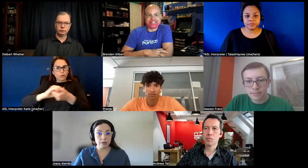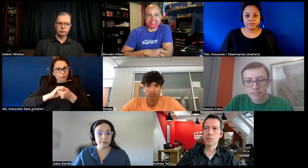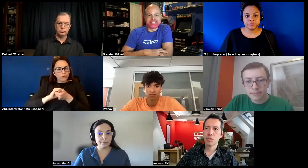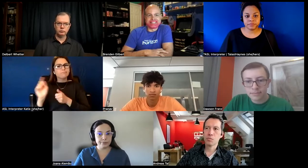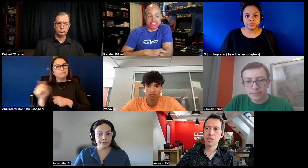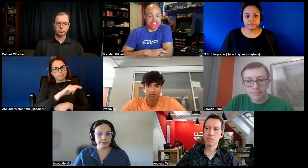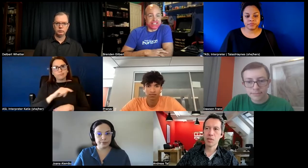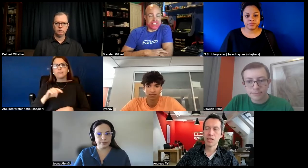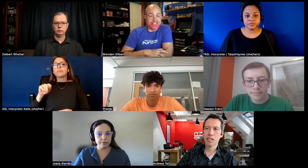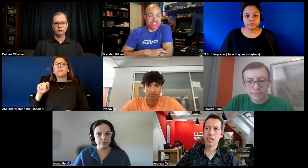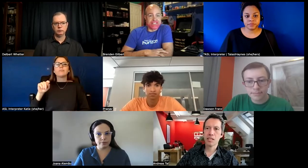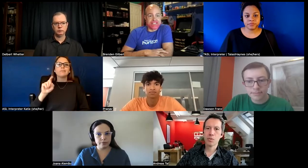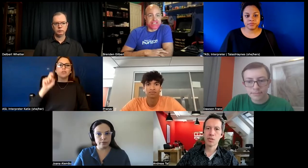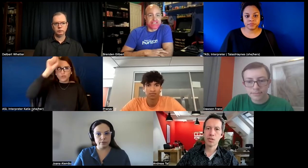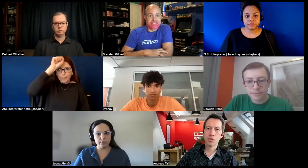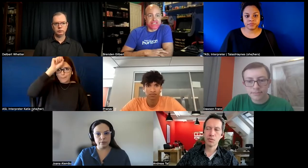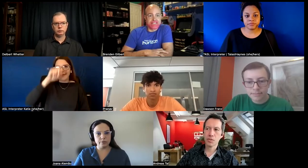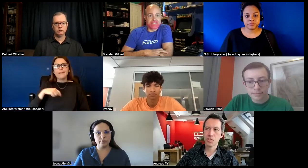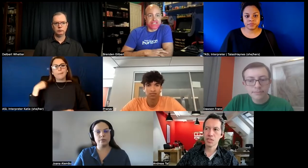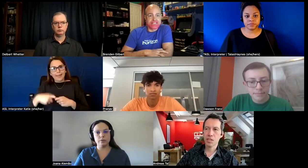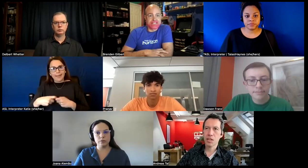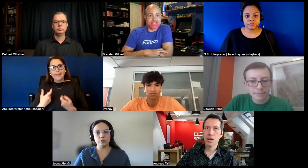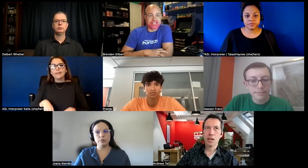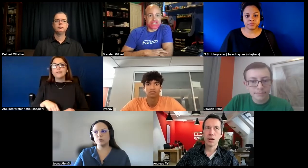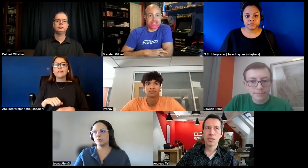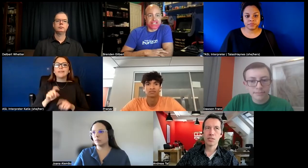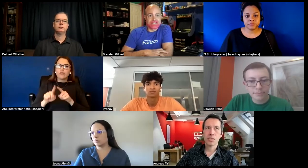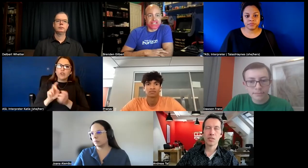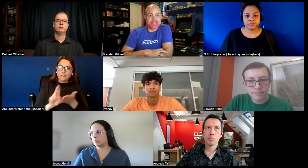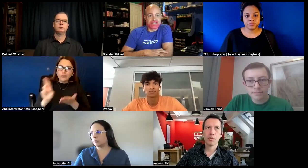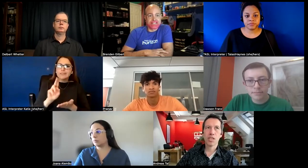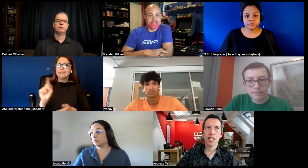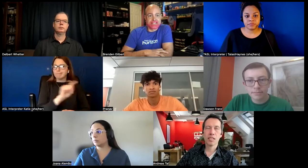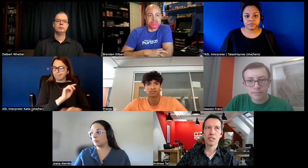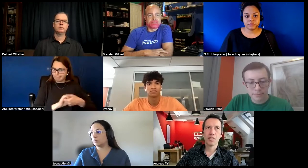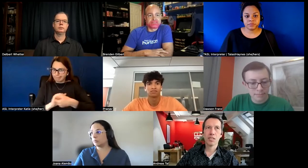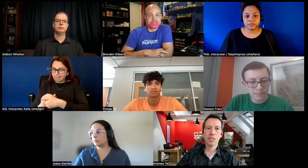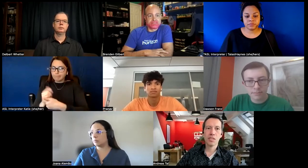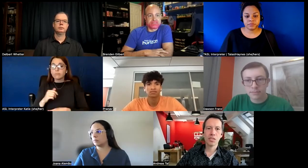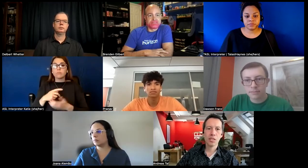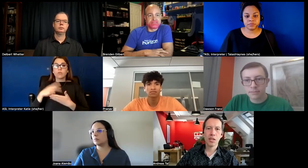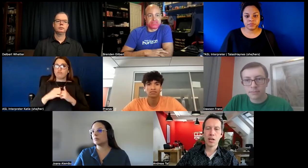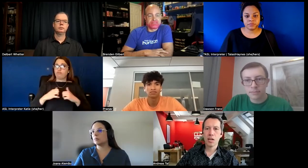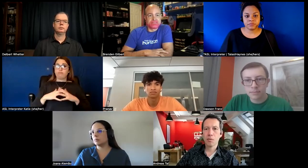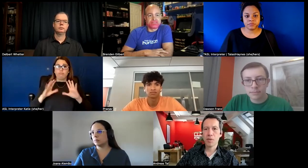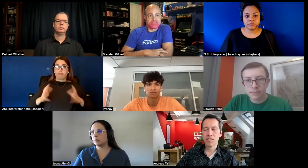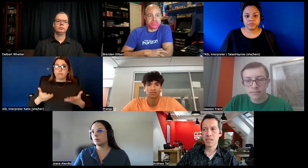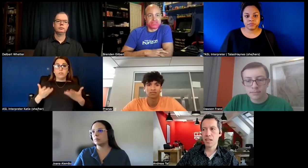germany and spain and universities uh this project is finished uh but they